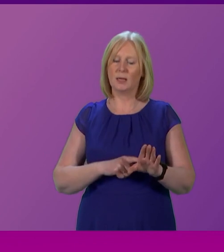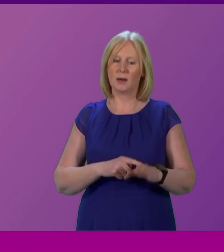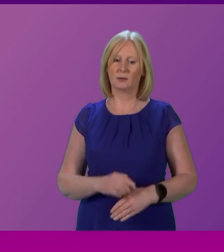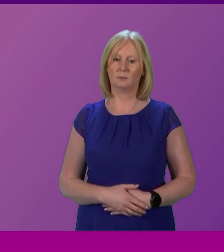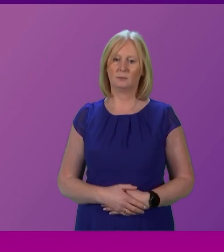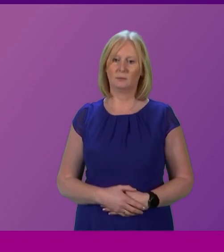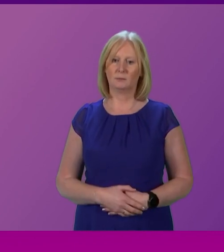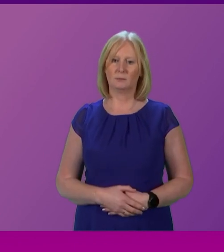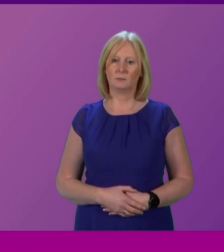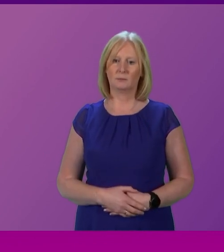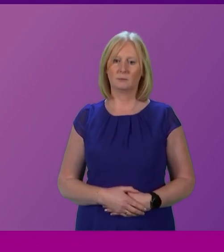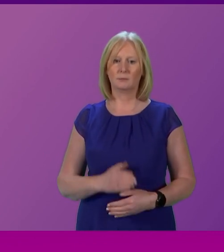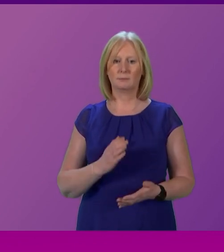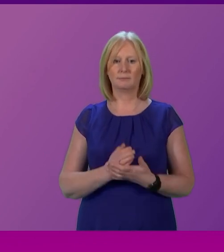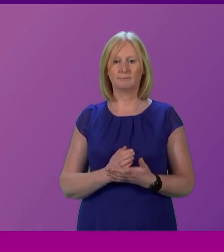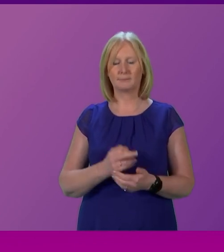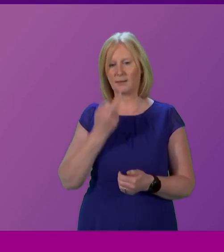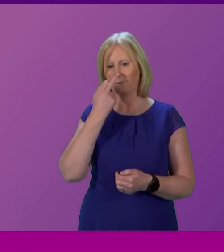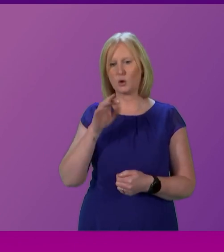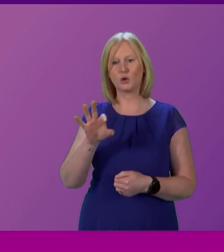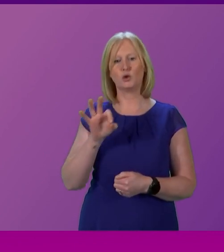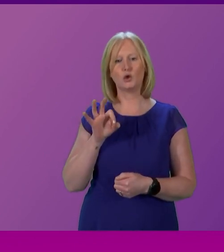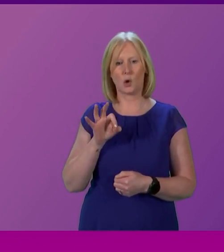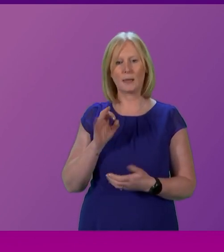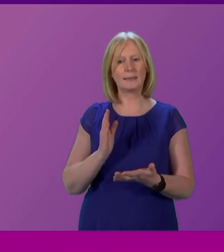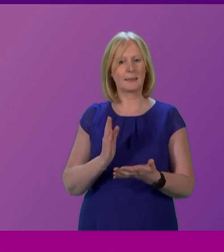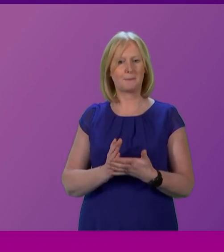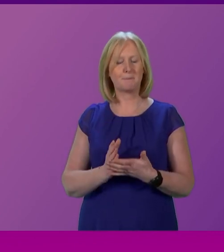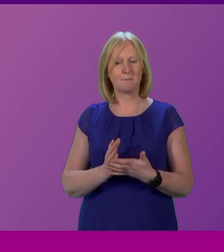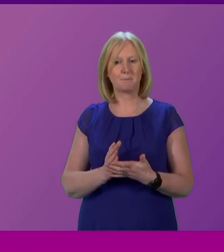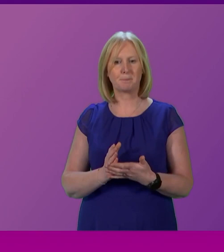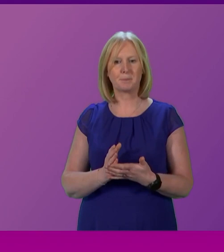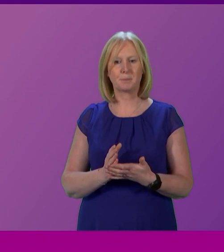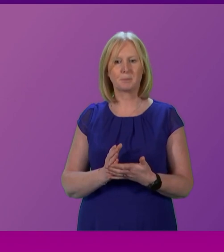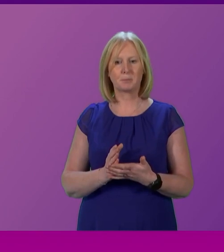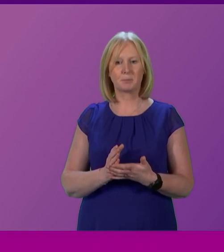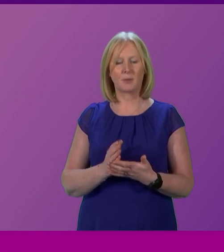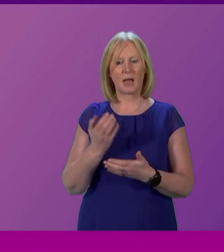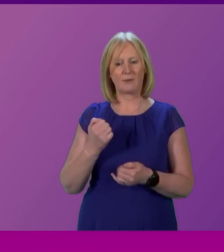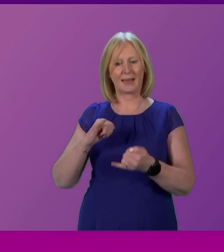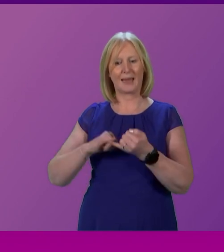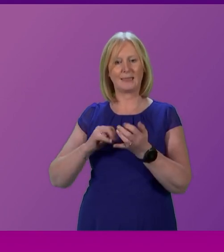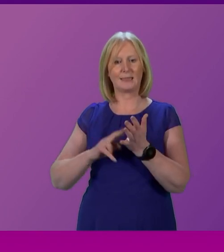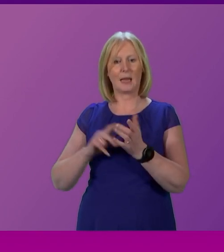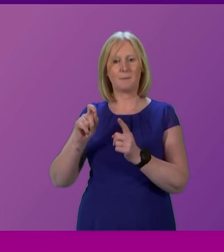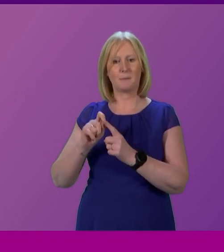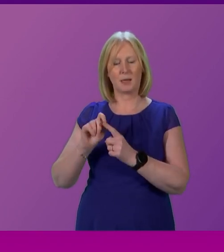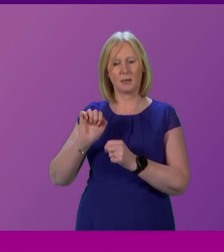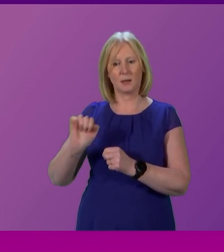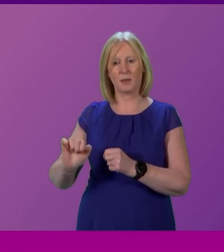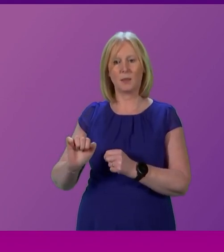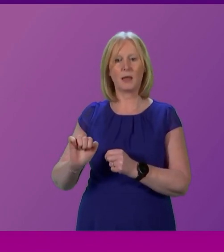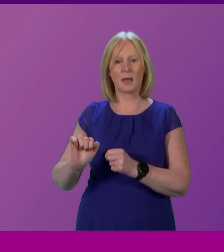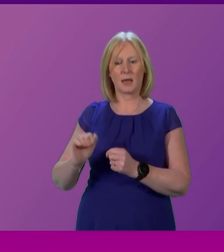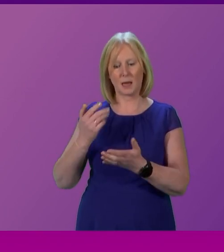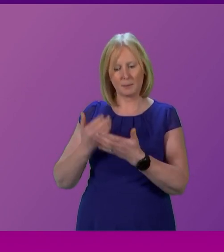it is a false choice that's being presented before us. We have the SNP's costly obsession with